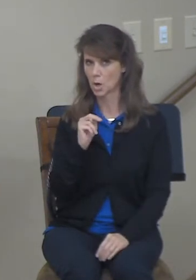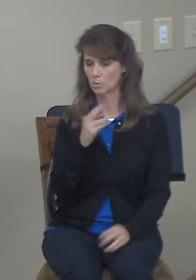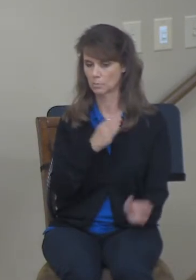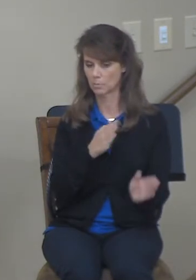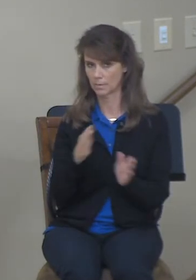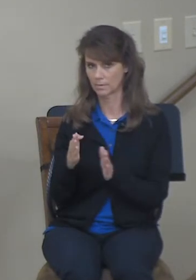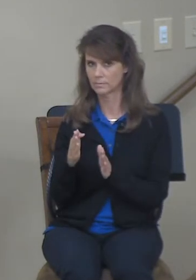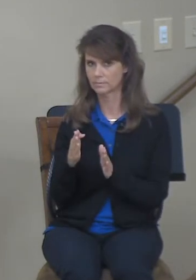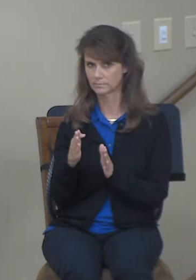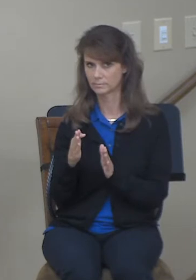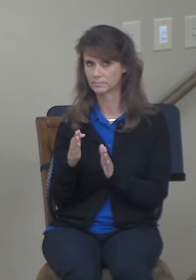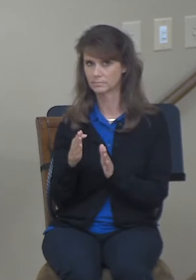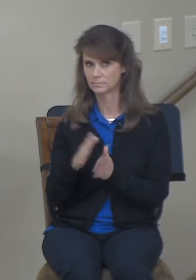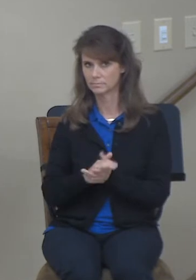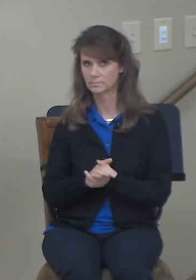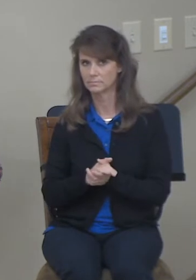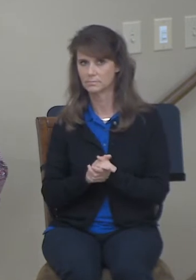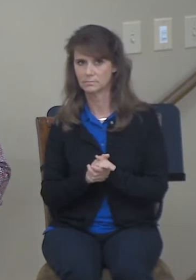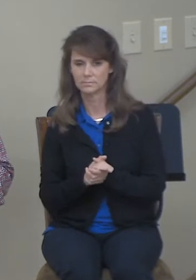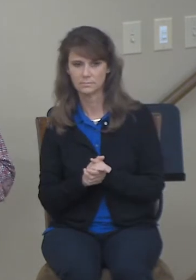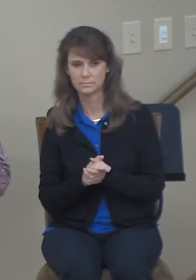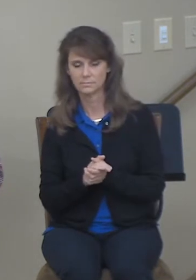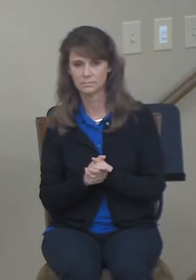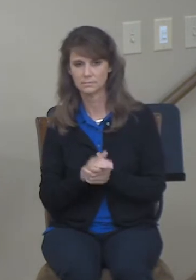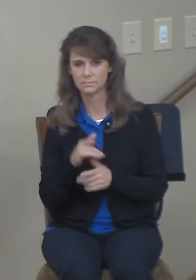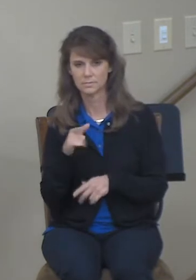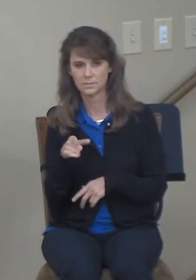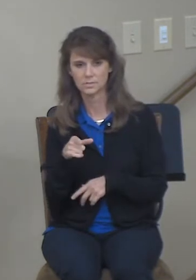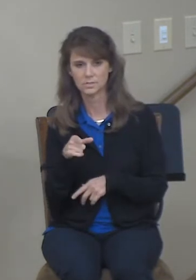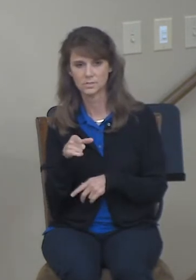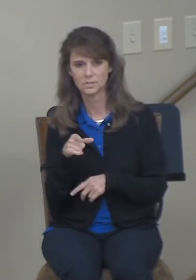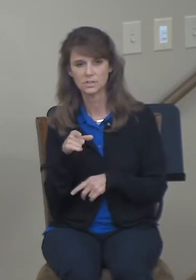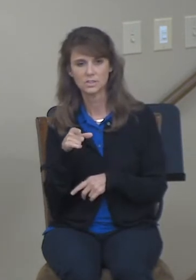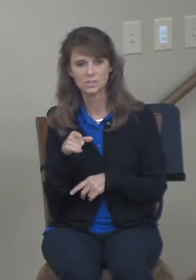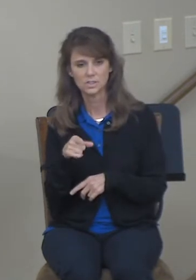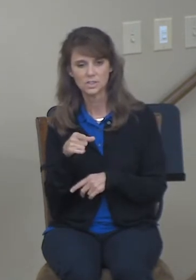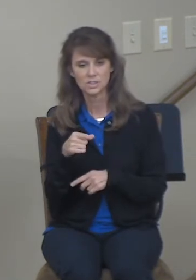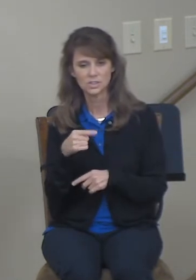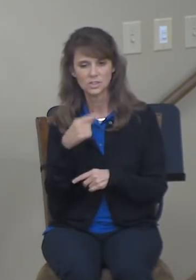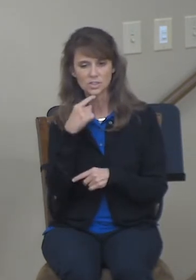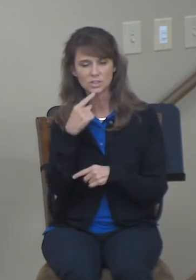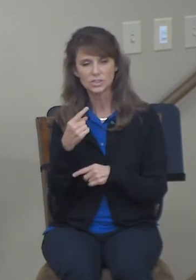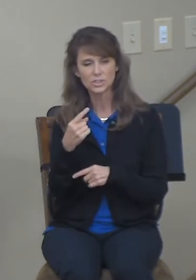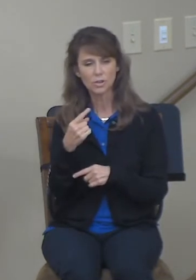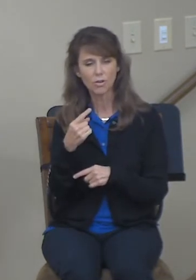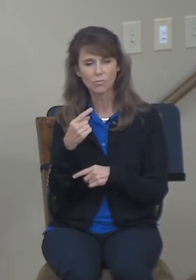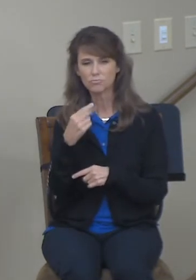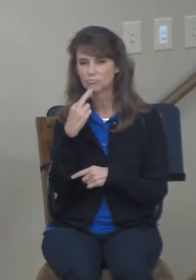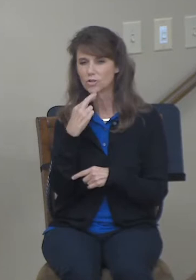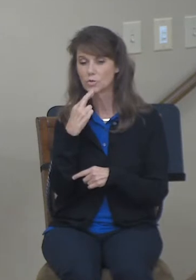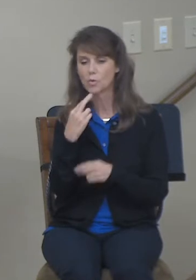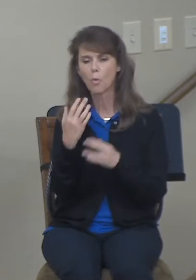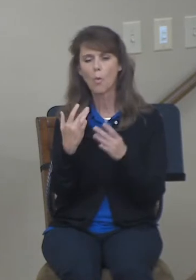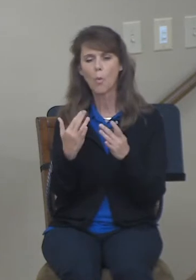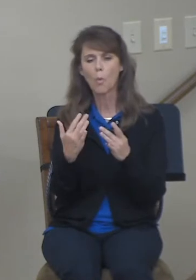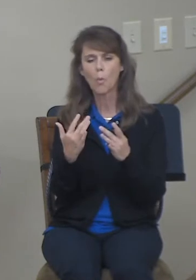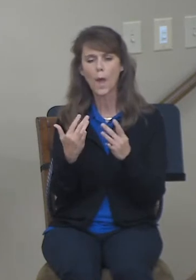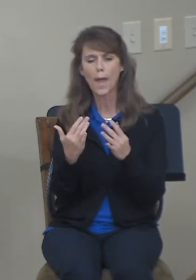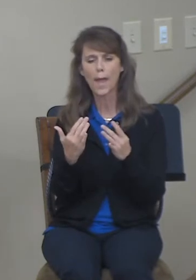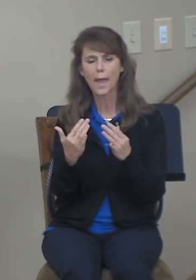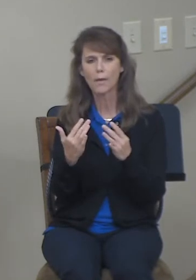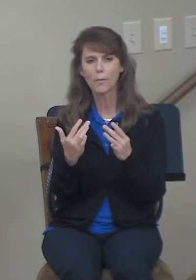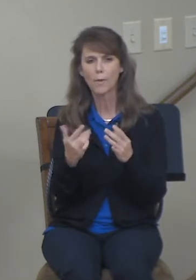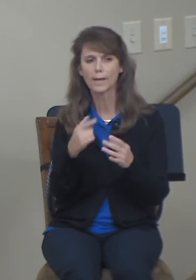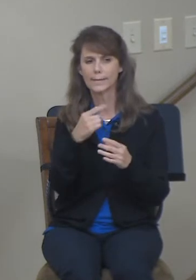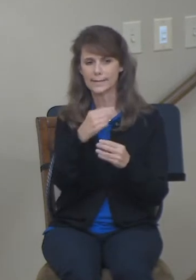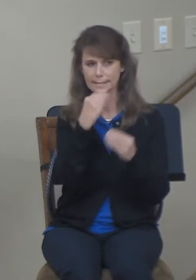baser instincts rather than his higher ones. Did you notice she told Ruth to wait until he had eaten and drunk, after